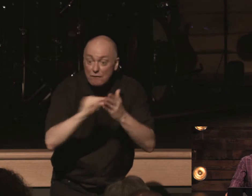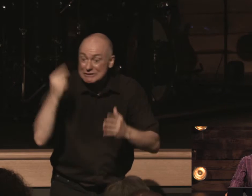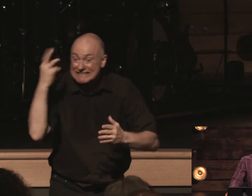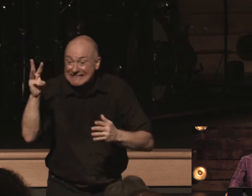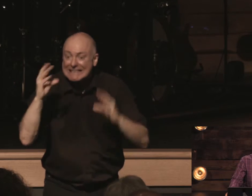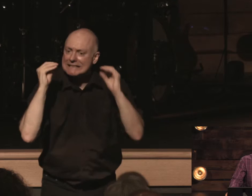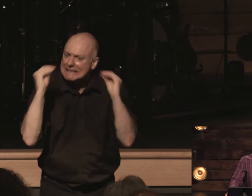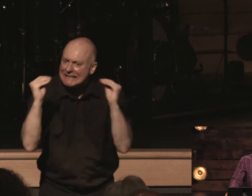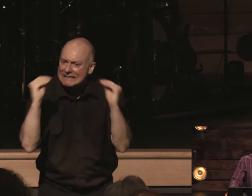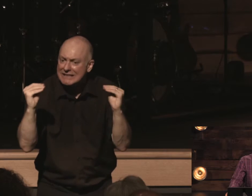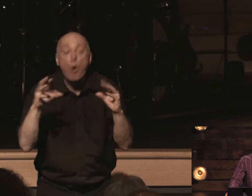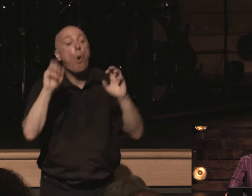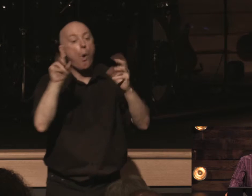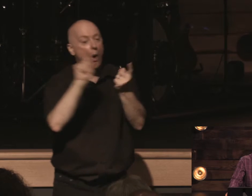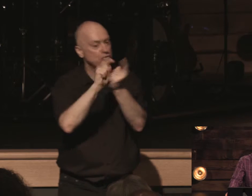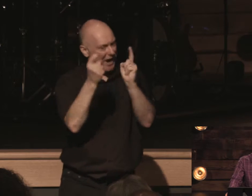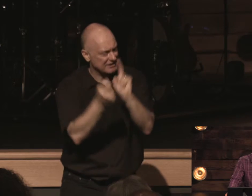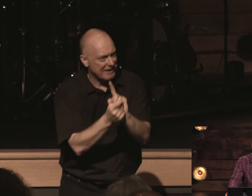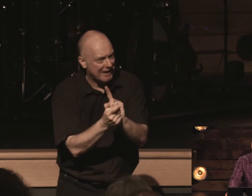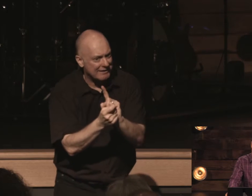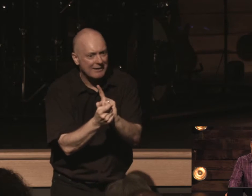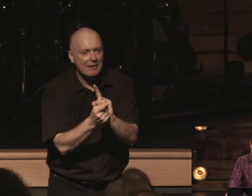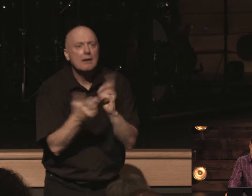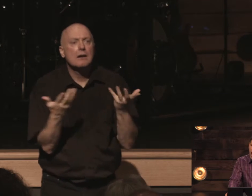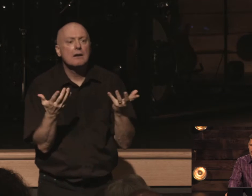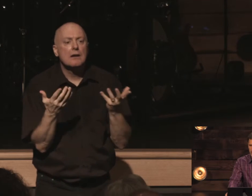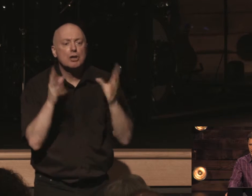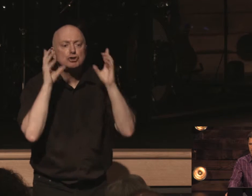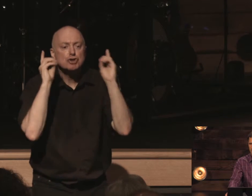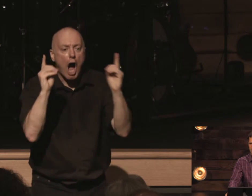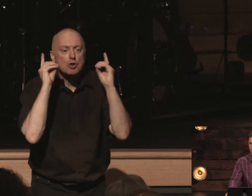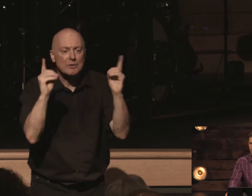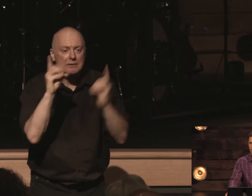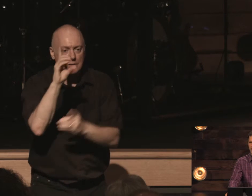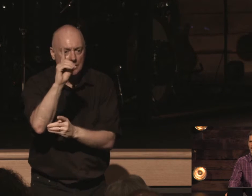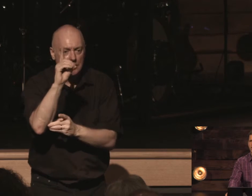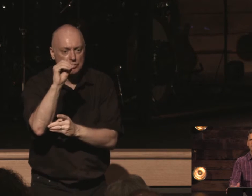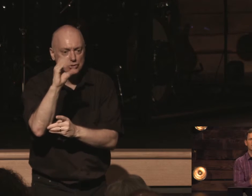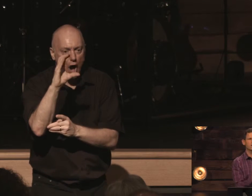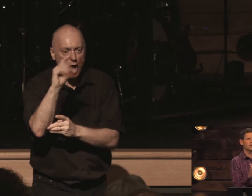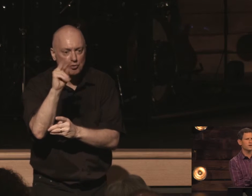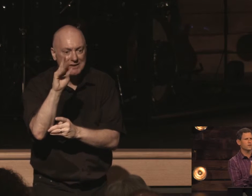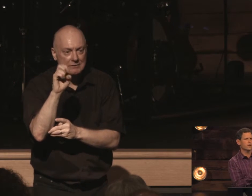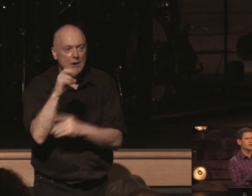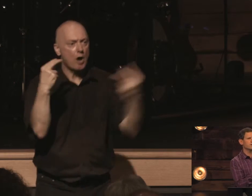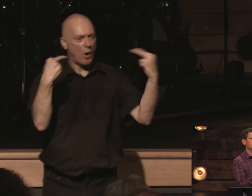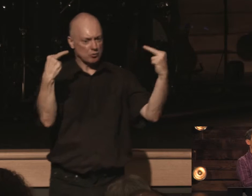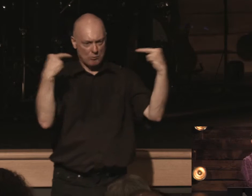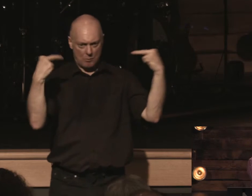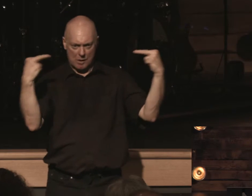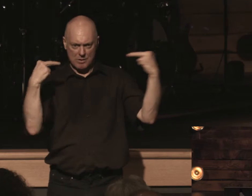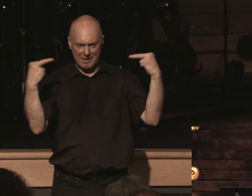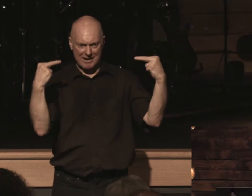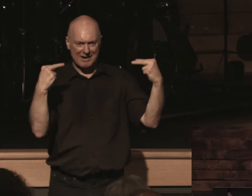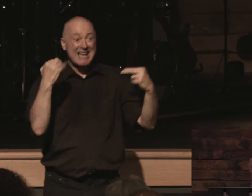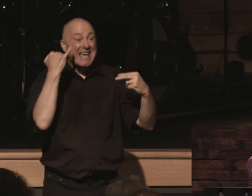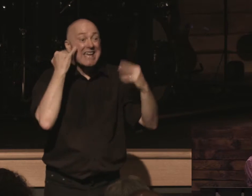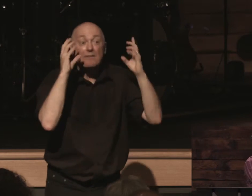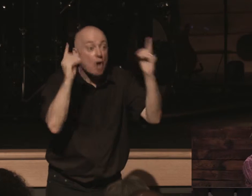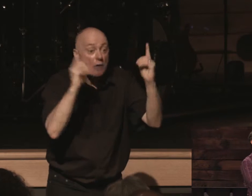it can be translated also um as doctrine so hear me look right here look right here if doctrine isn't taught the people